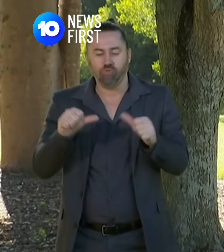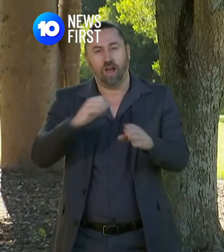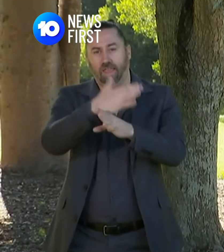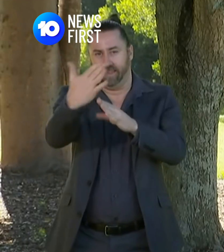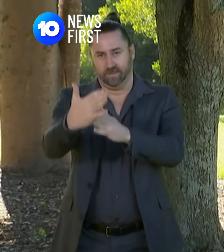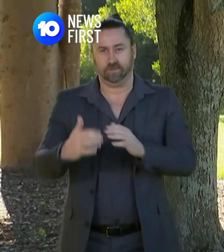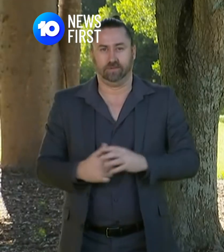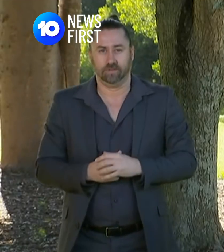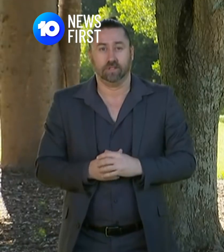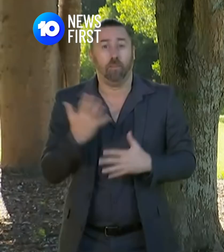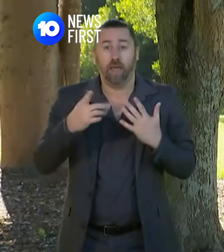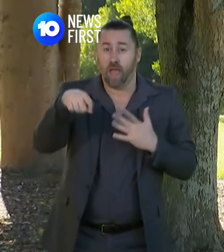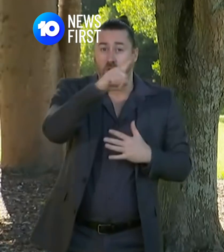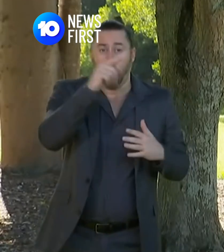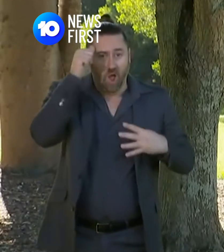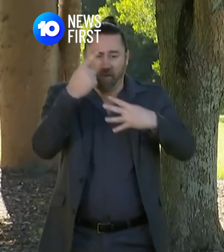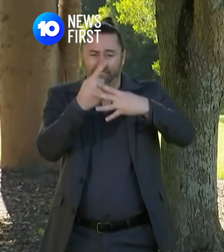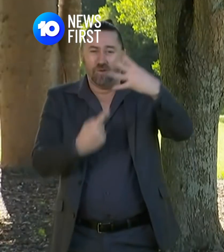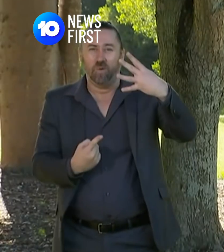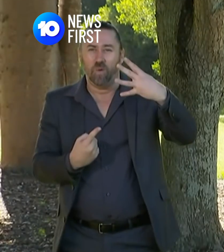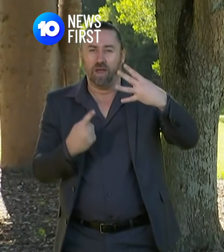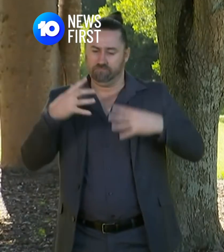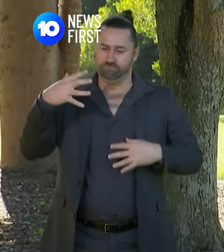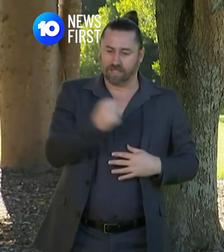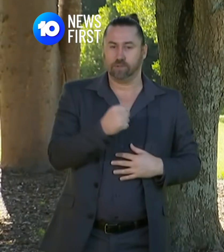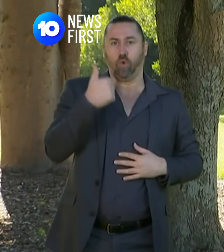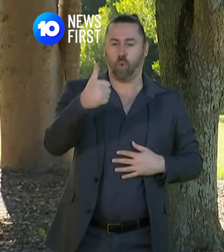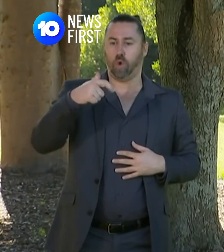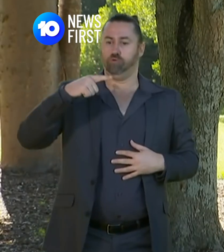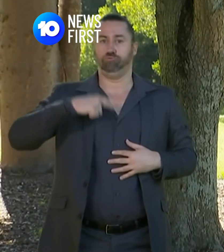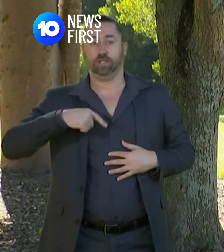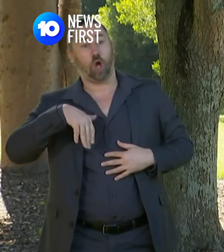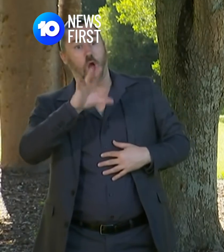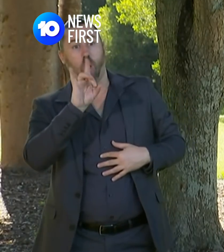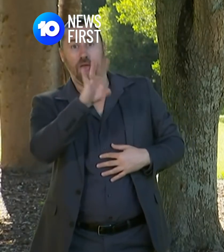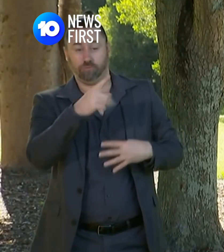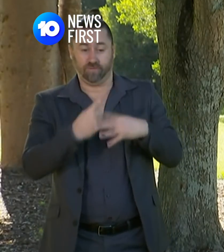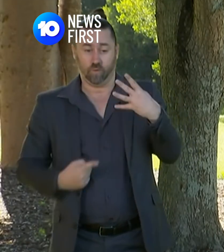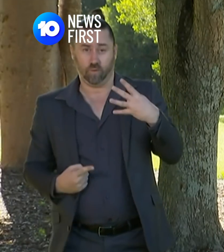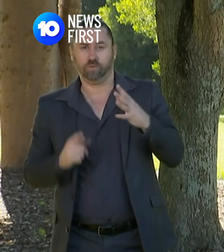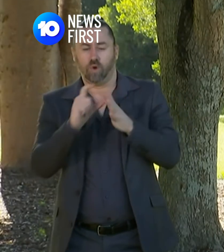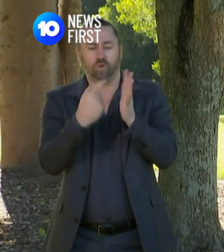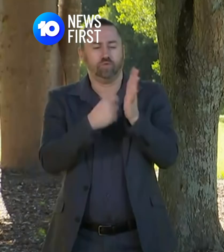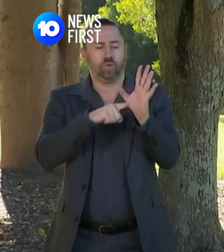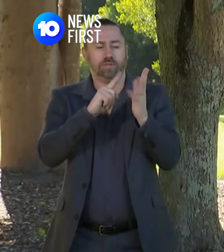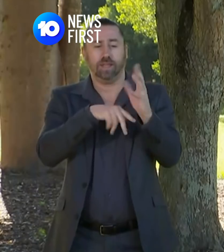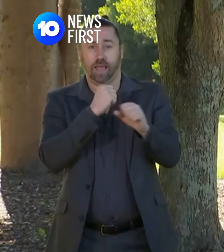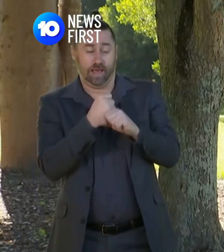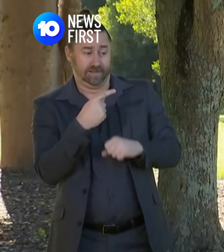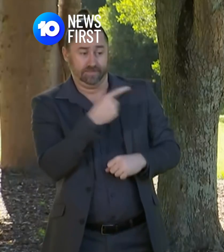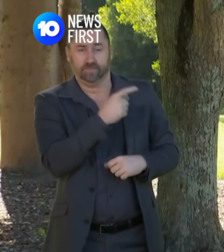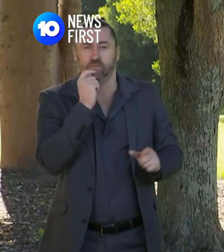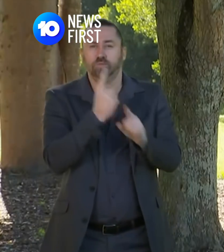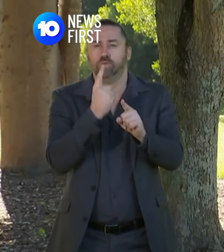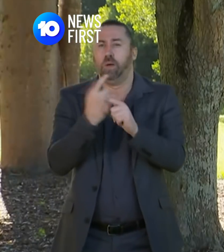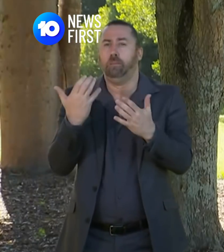that means that people will only be able to go out for those four essential purposes services and Dr Young will go into more of that